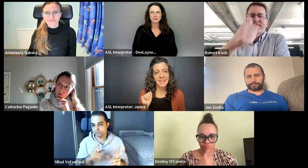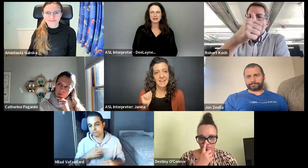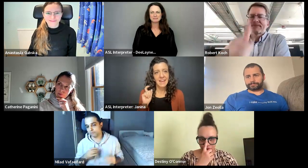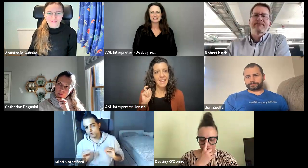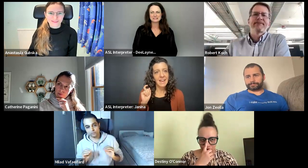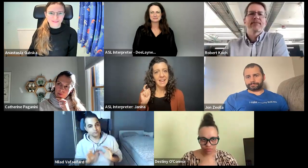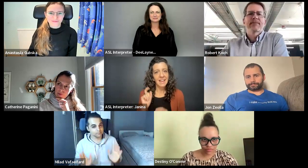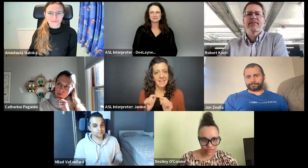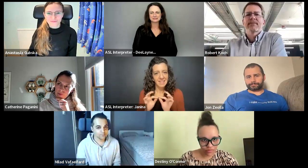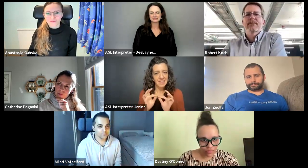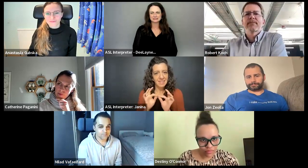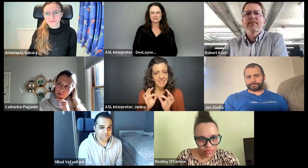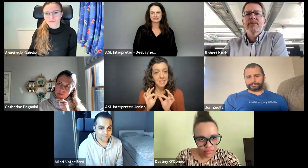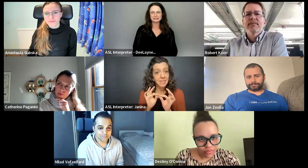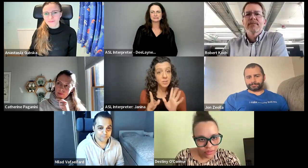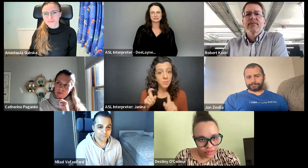Okay. Thanks.